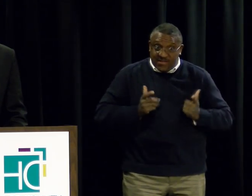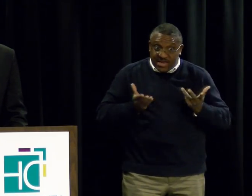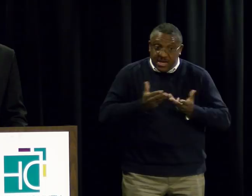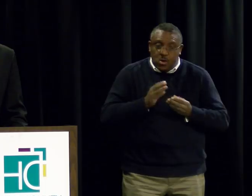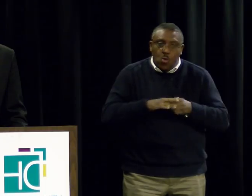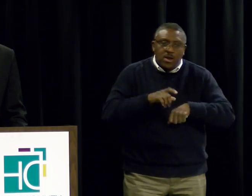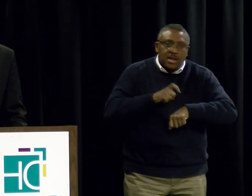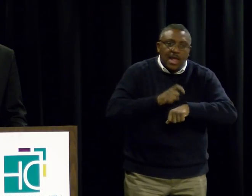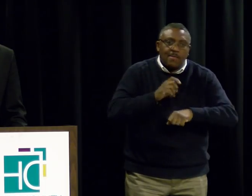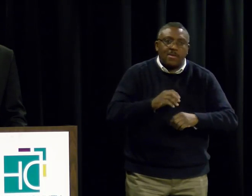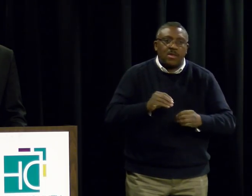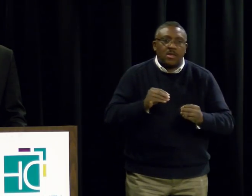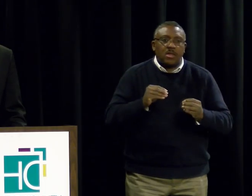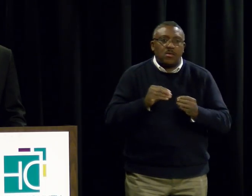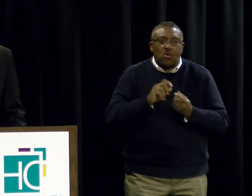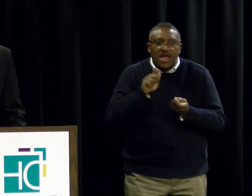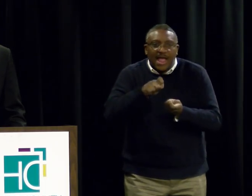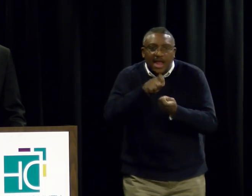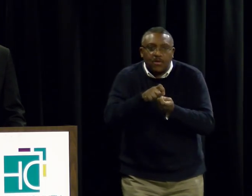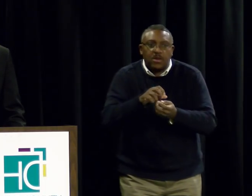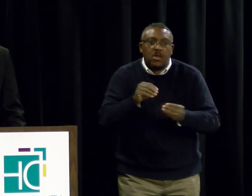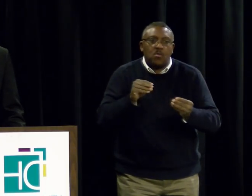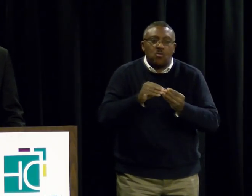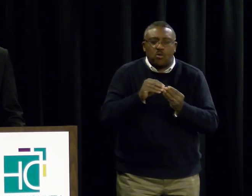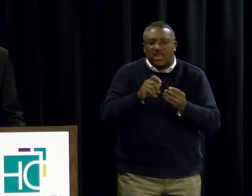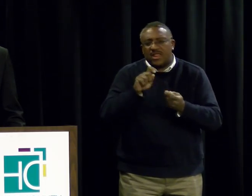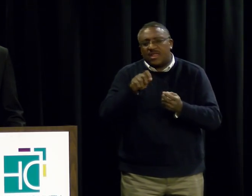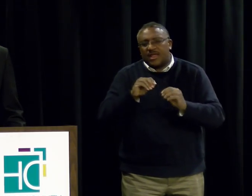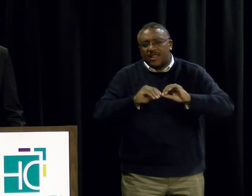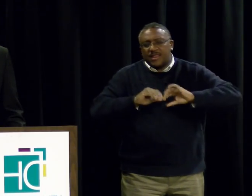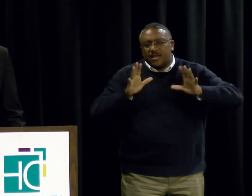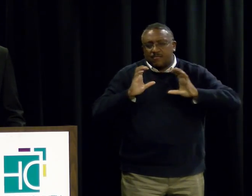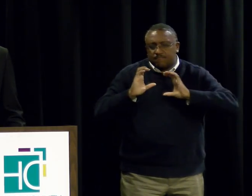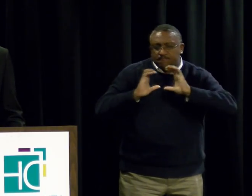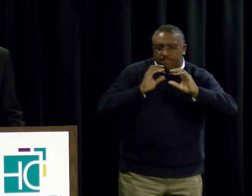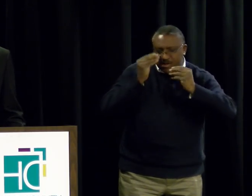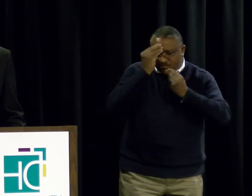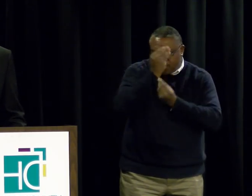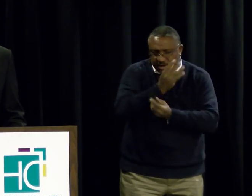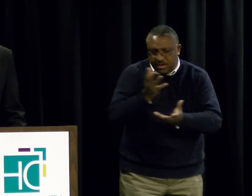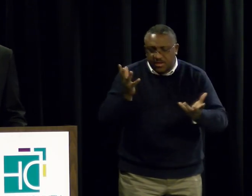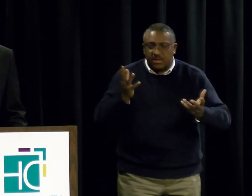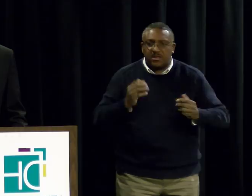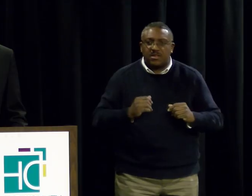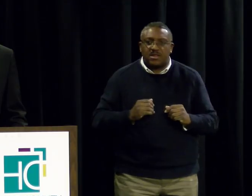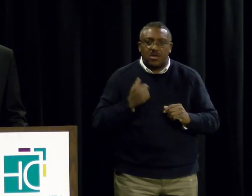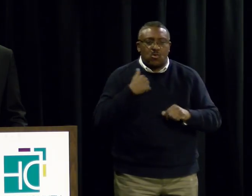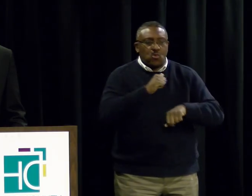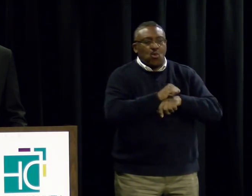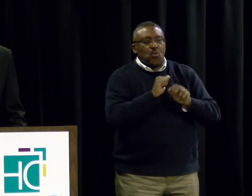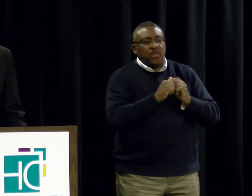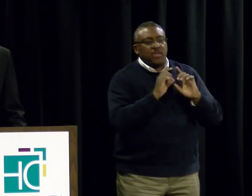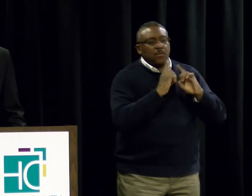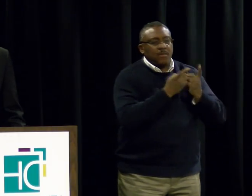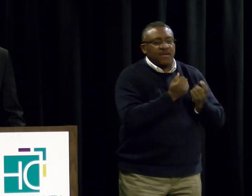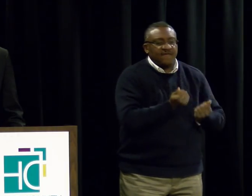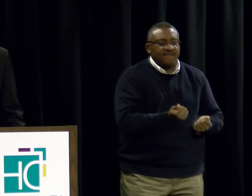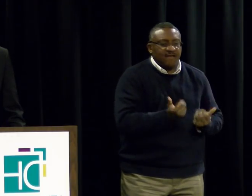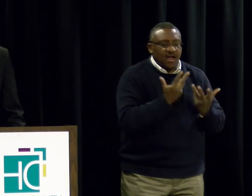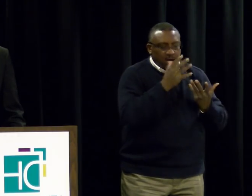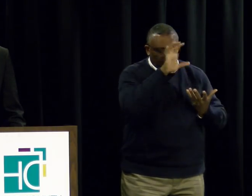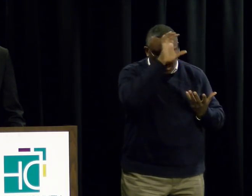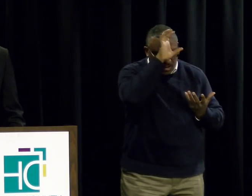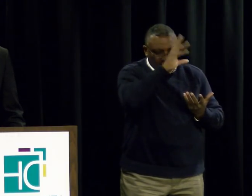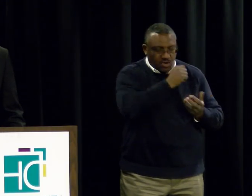timely, and informative as we also work with Department of Fire and Rescue Services, another public safety partner.